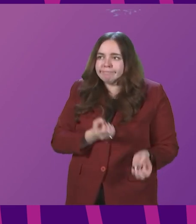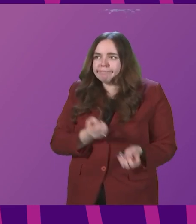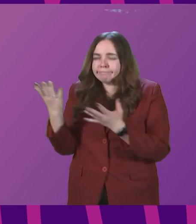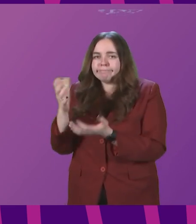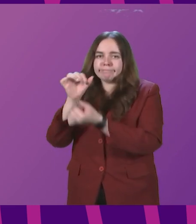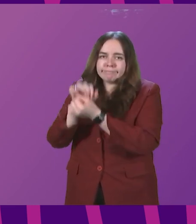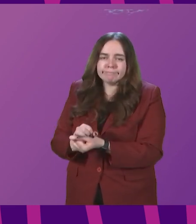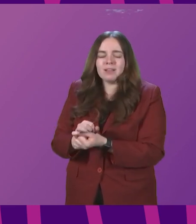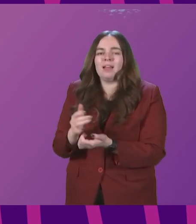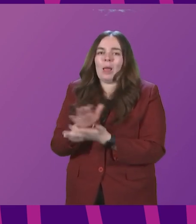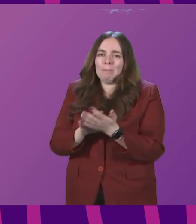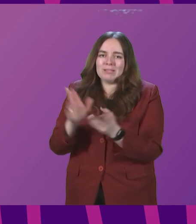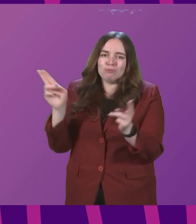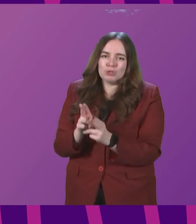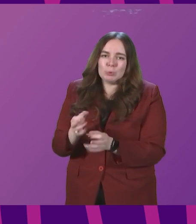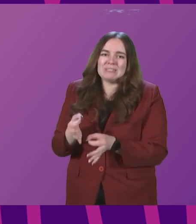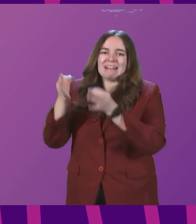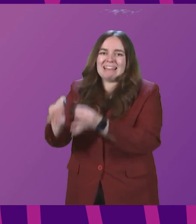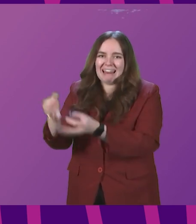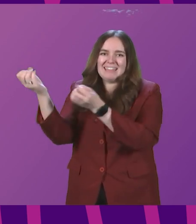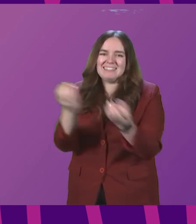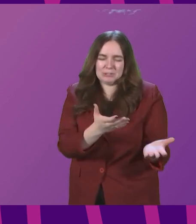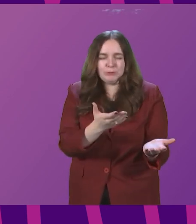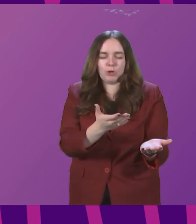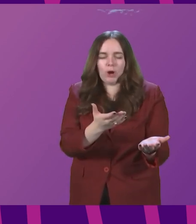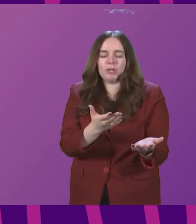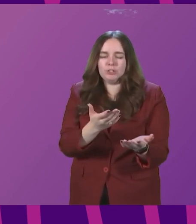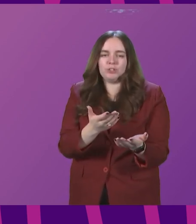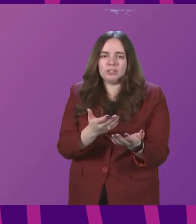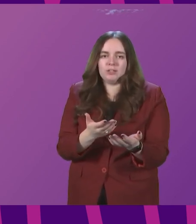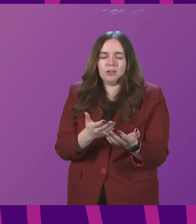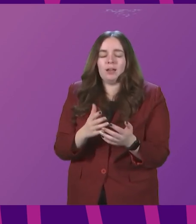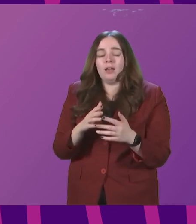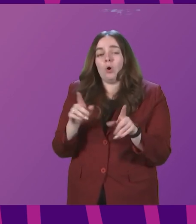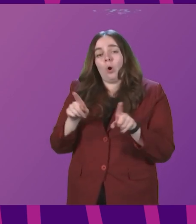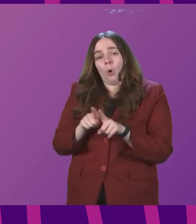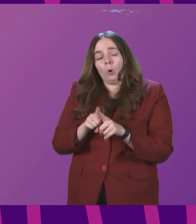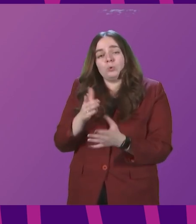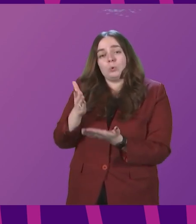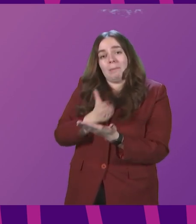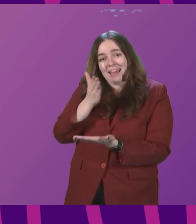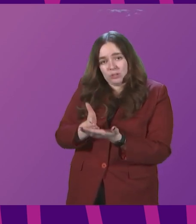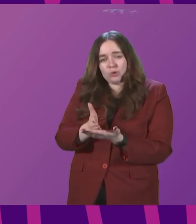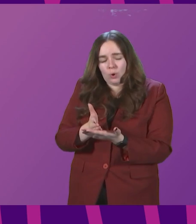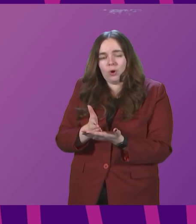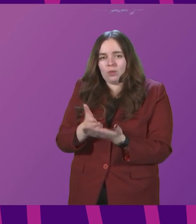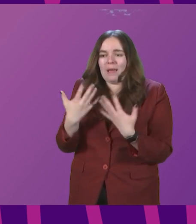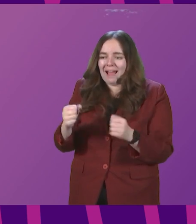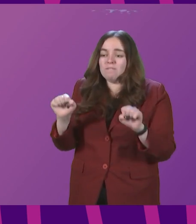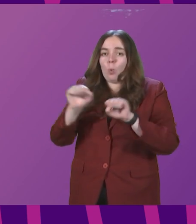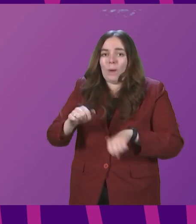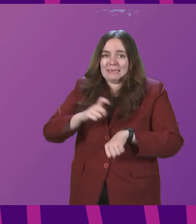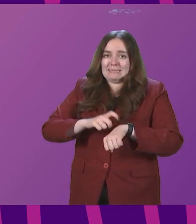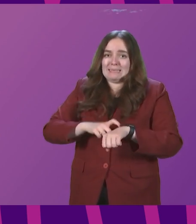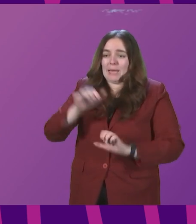to reduce delayed discharge at the other end of the hospital system and to make sure that we get those waiting times